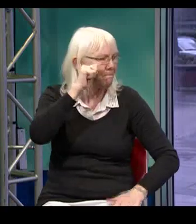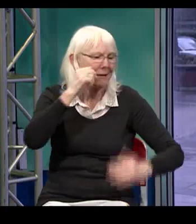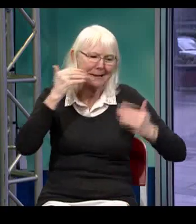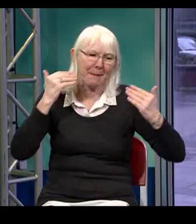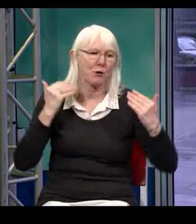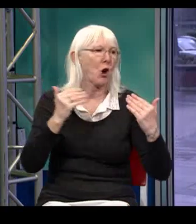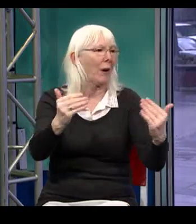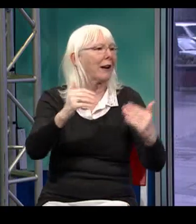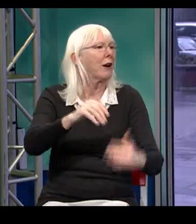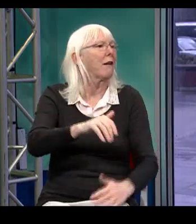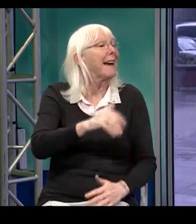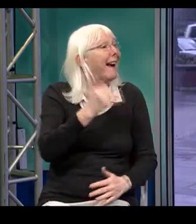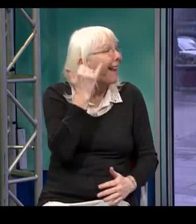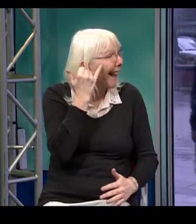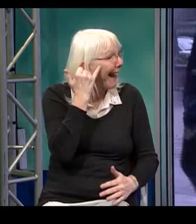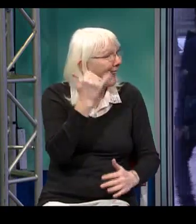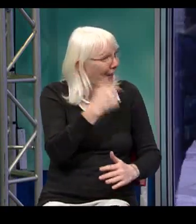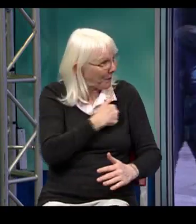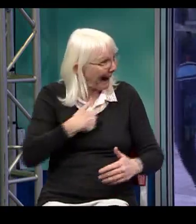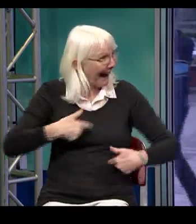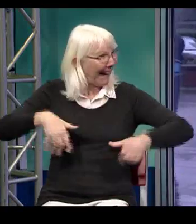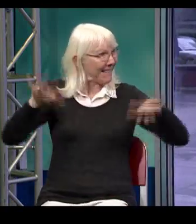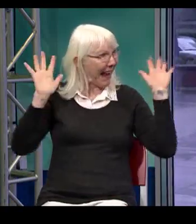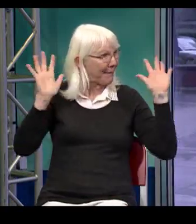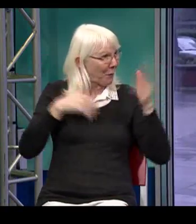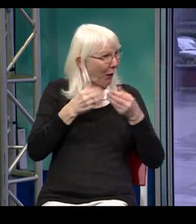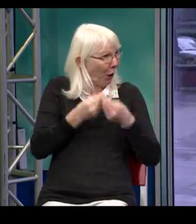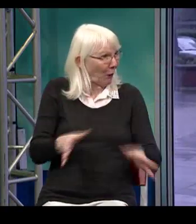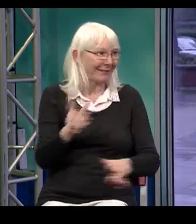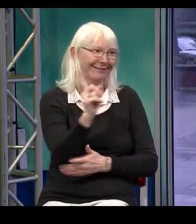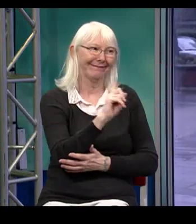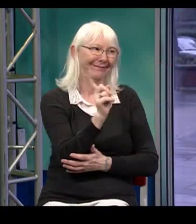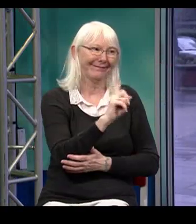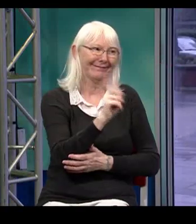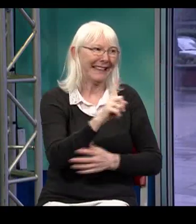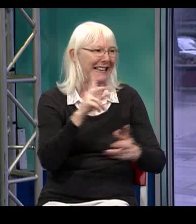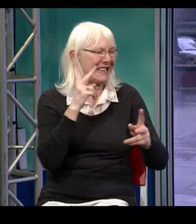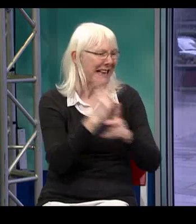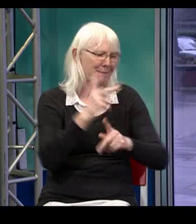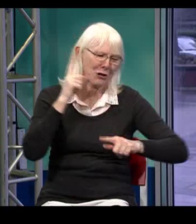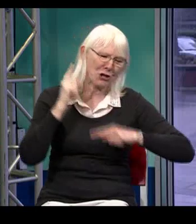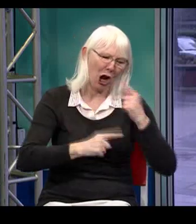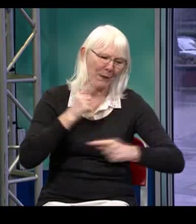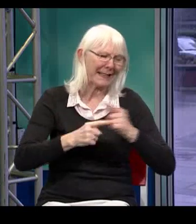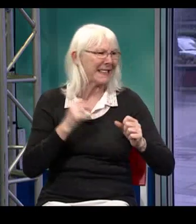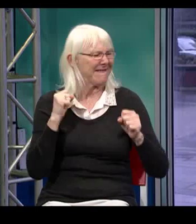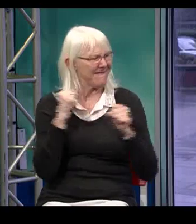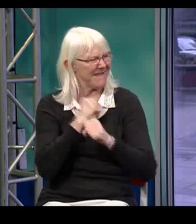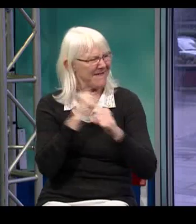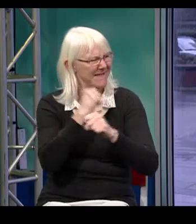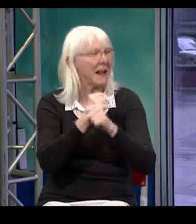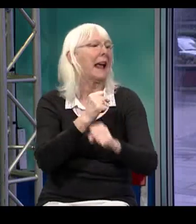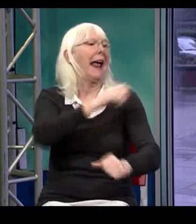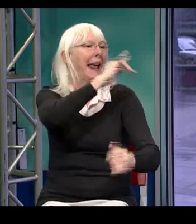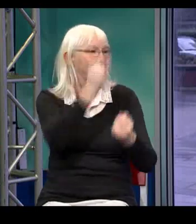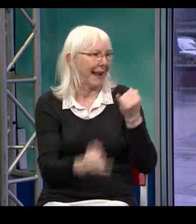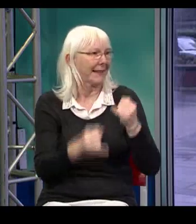But Robin, being tenacious, she kept going forward. She refused to give up. She just kept fighting for it.